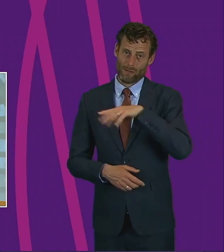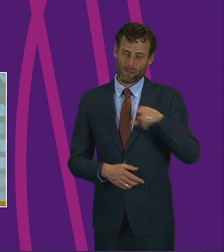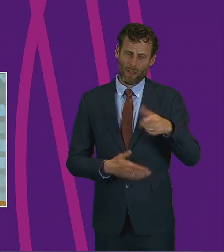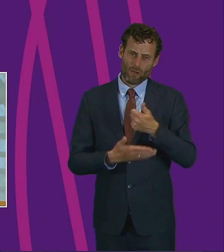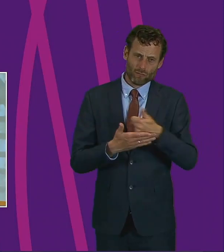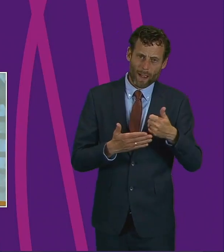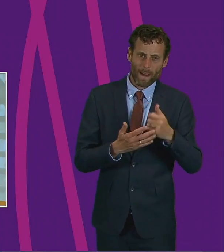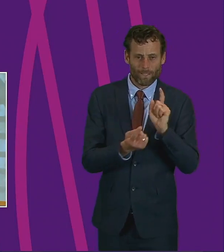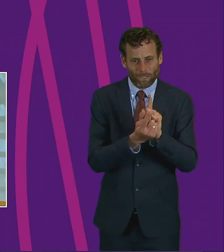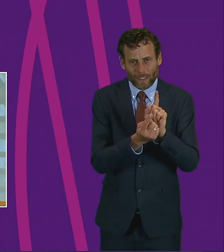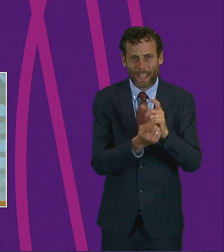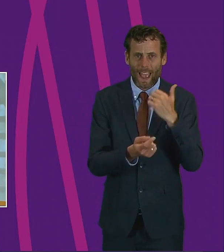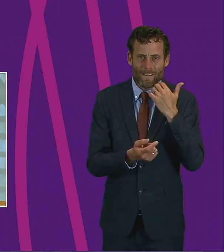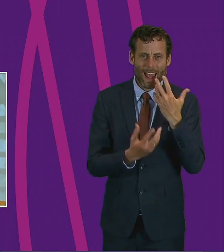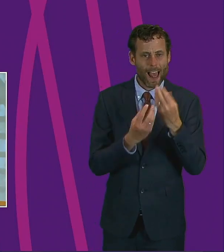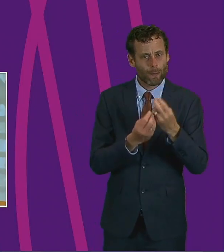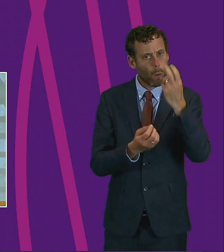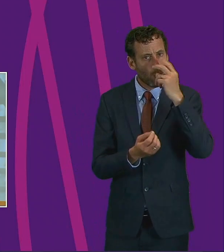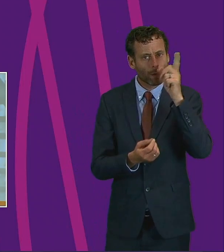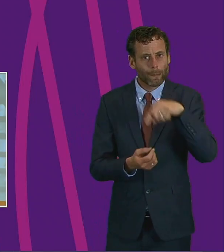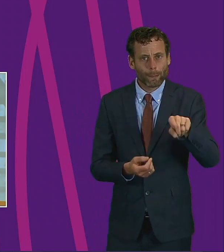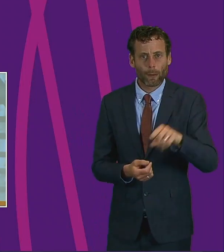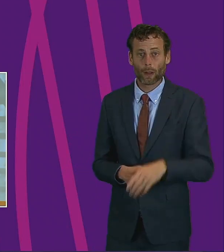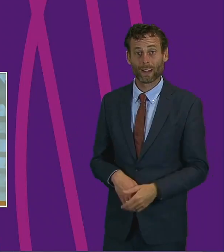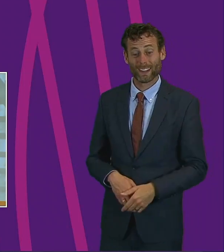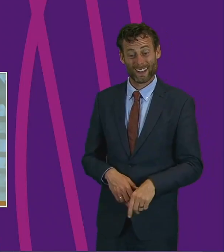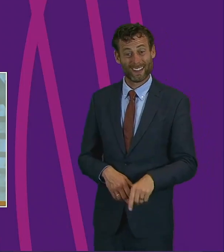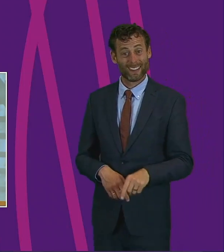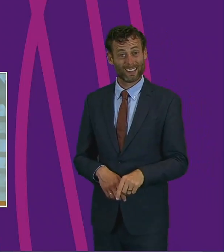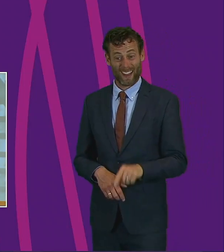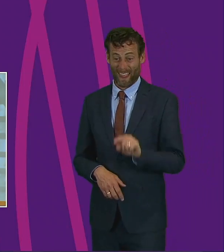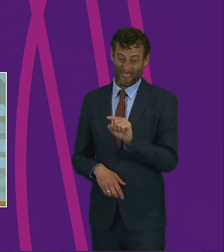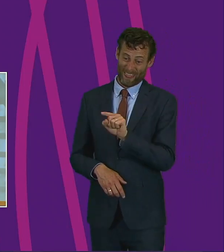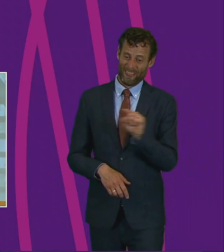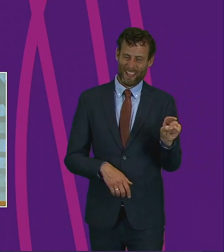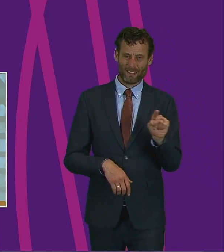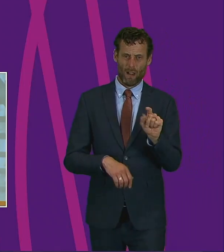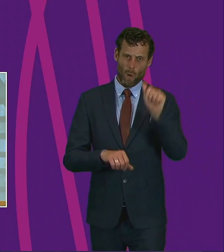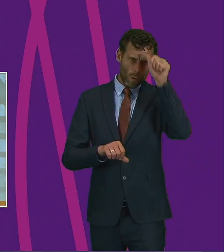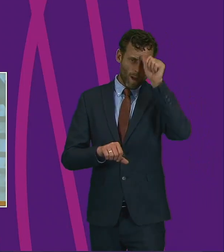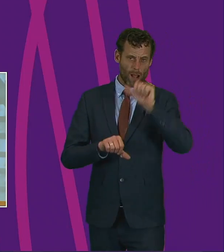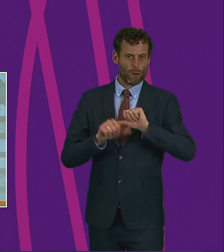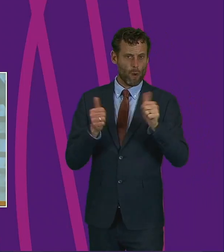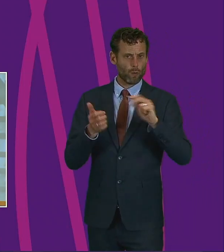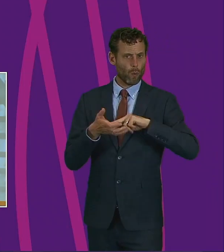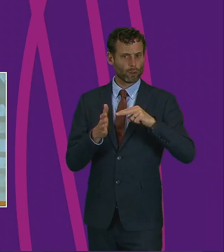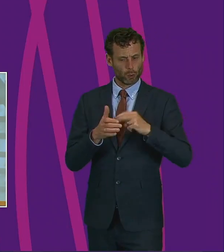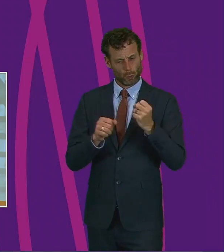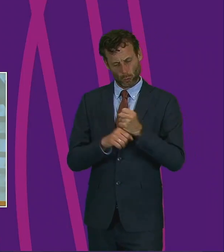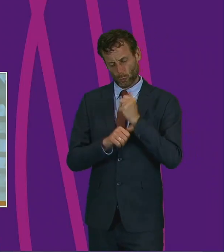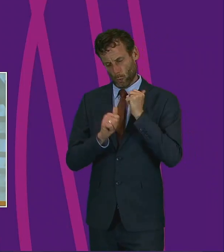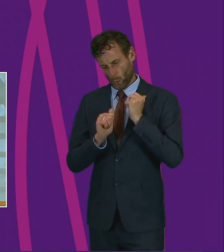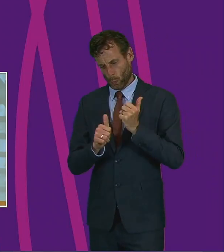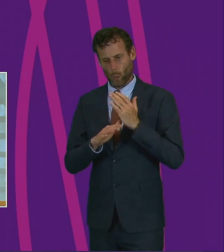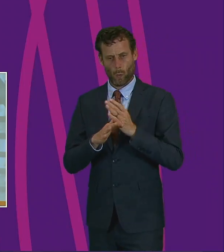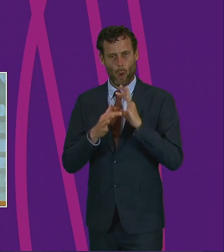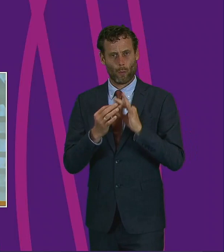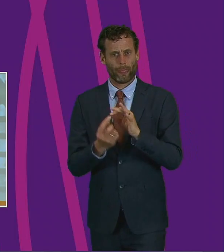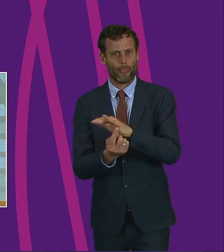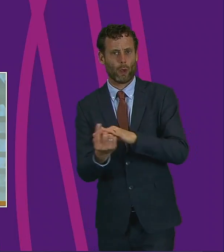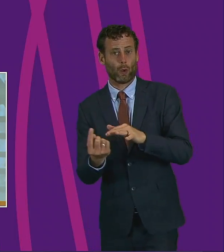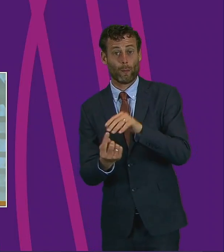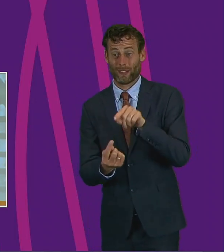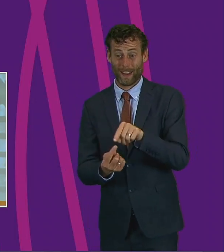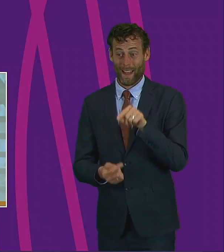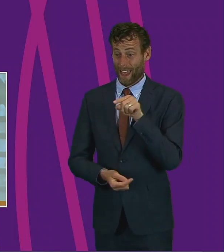supporting their elderly service users. These established organisations do great work and have done so even before the